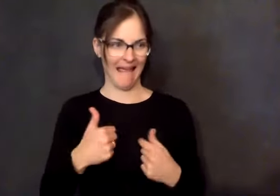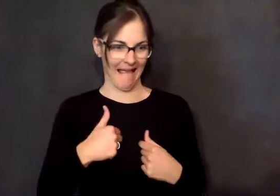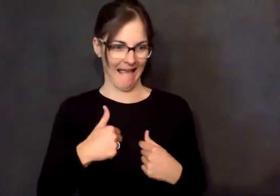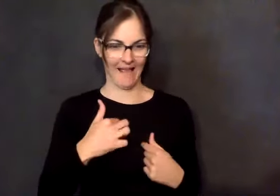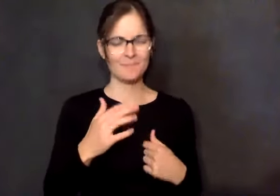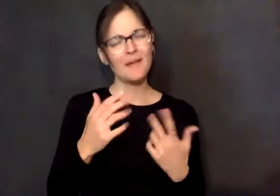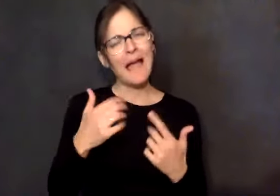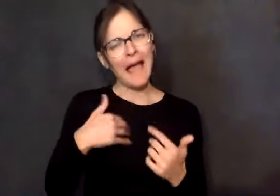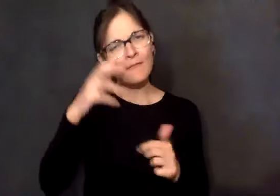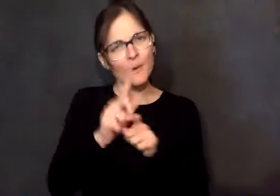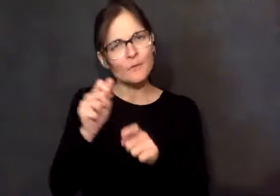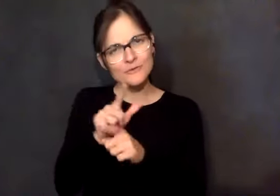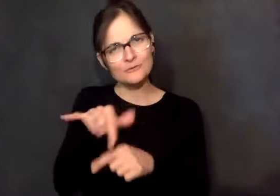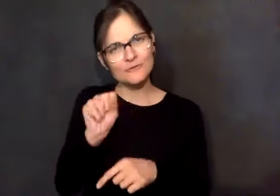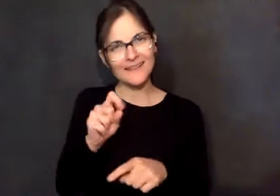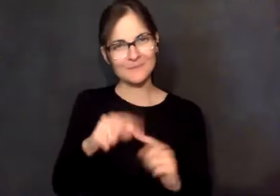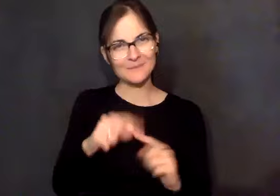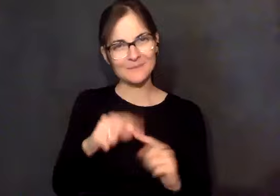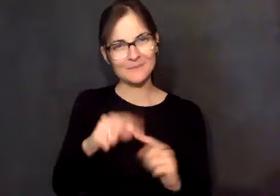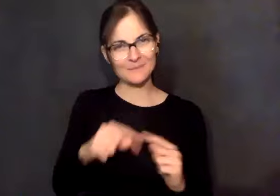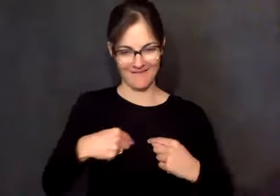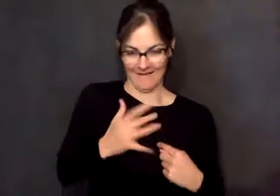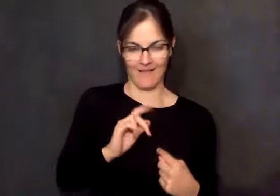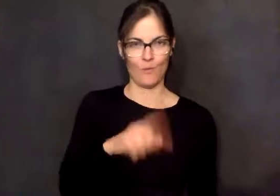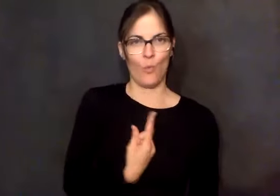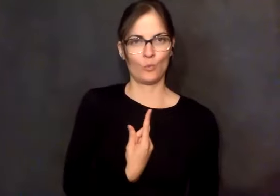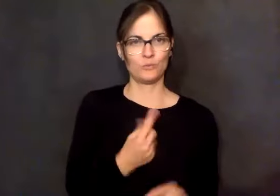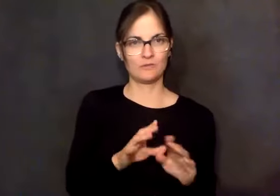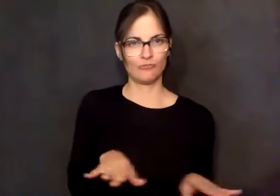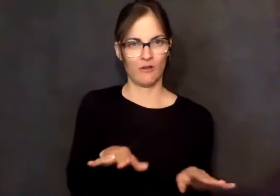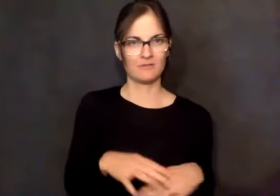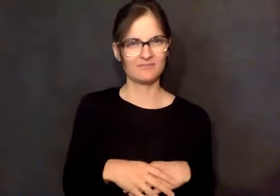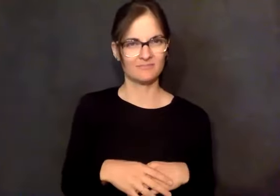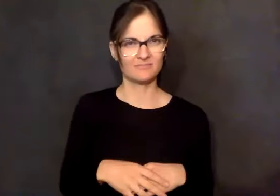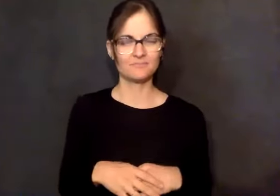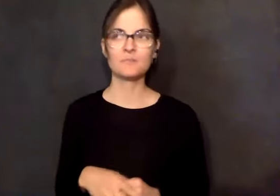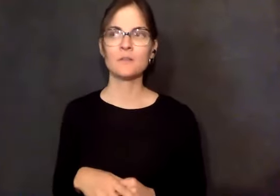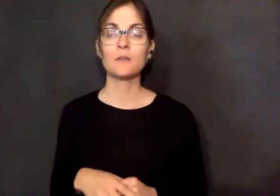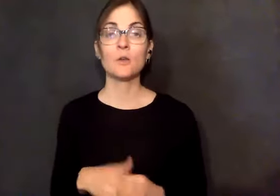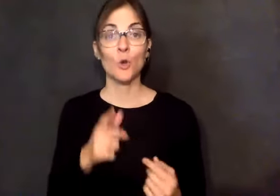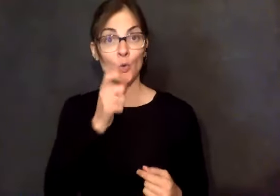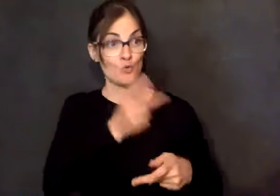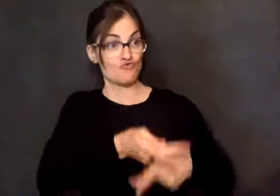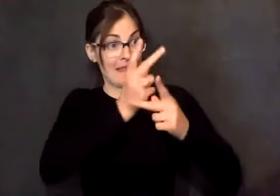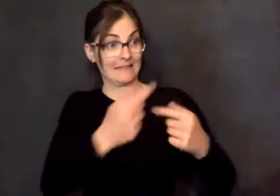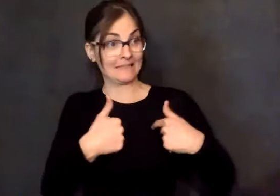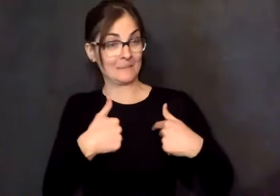say I came from a large family and I felt like an only child. And I was raised by older people who